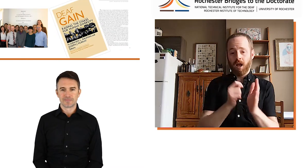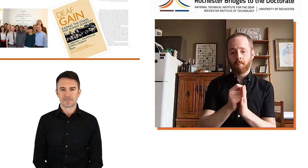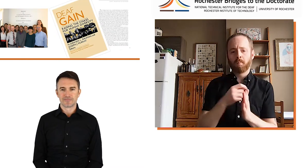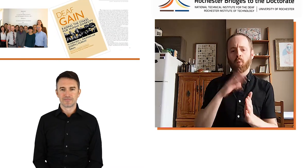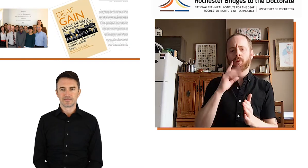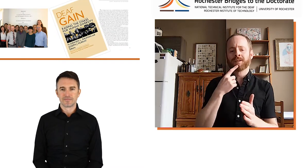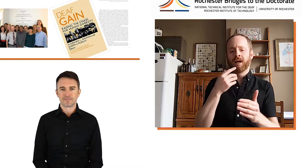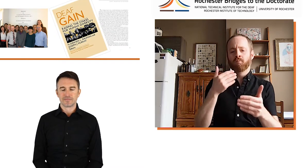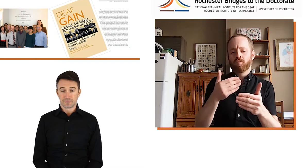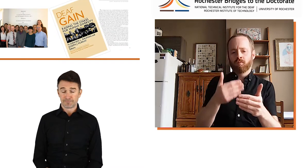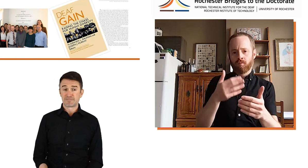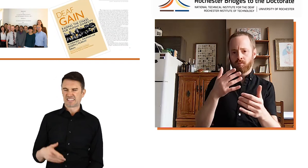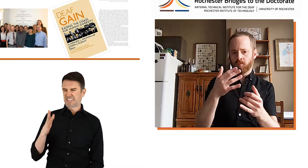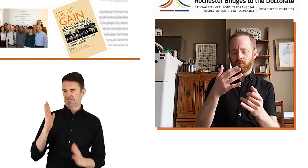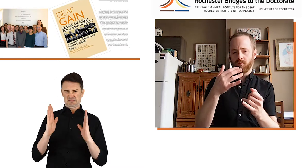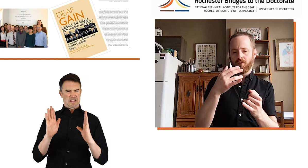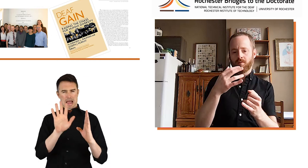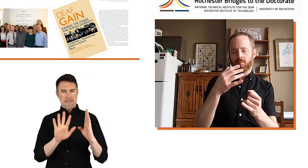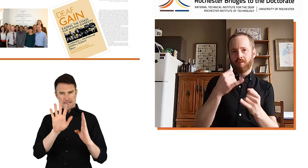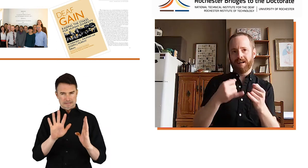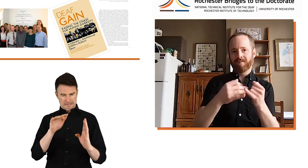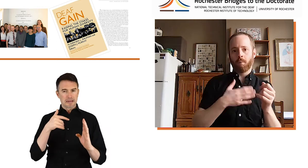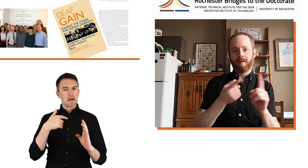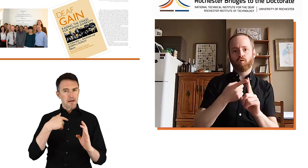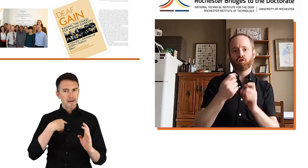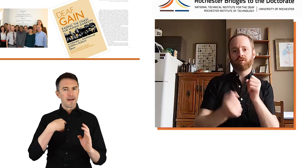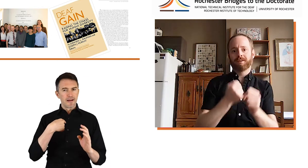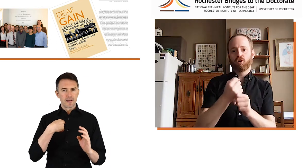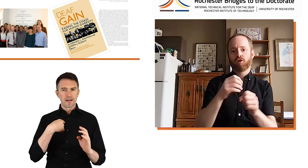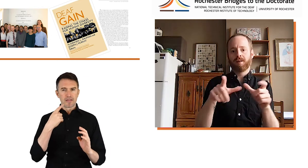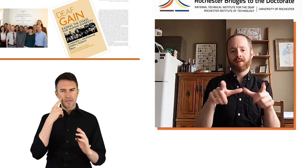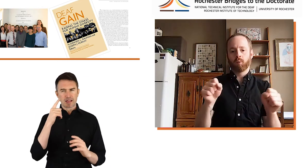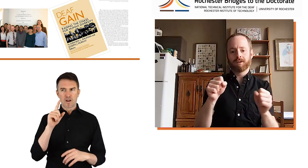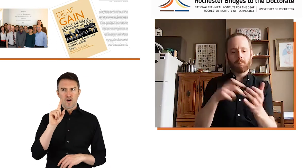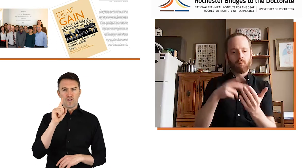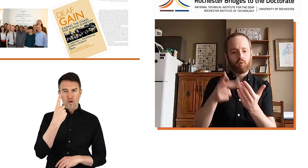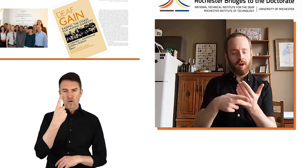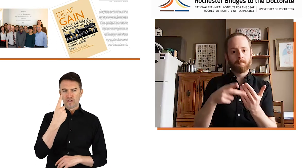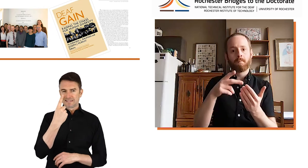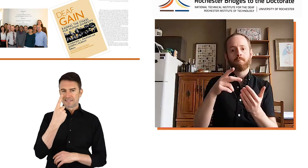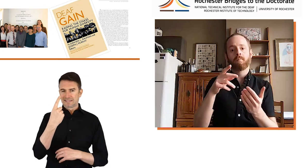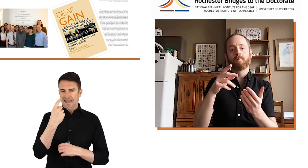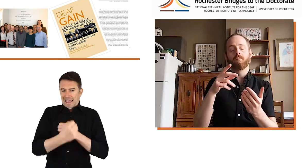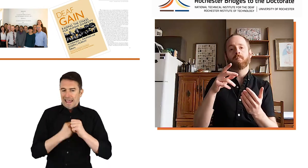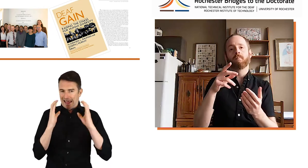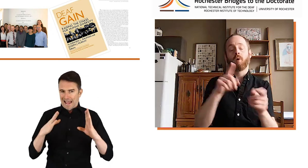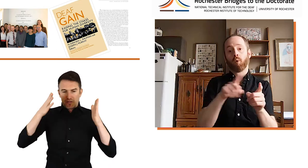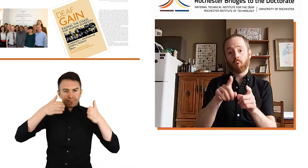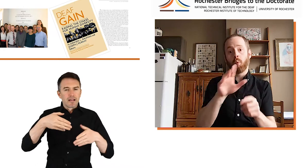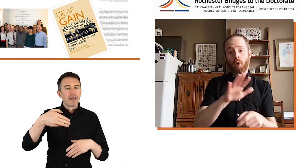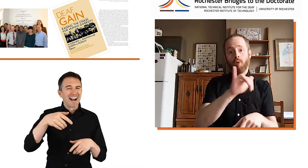So it was also around that time, closer to the end of my first year in the linguistics program,